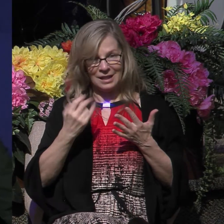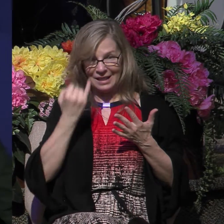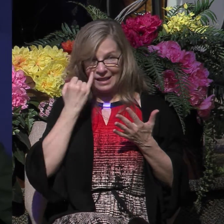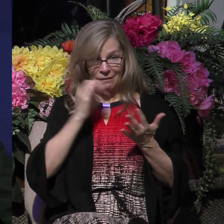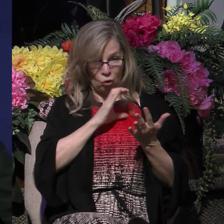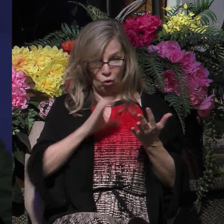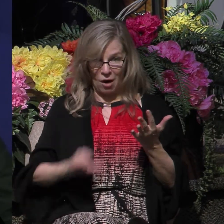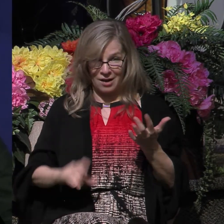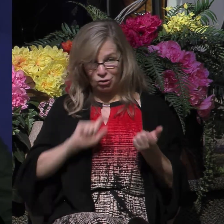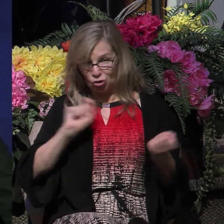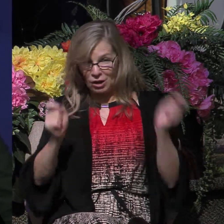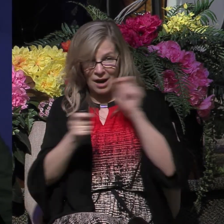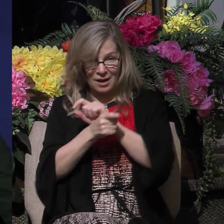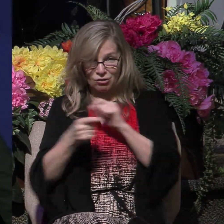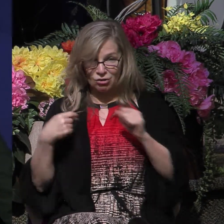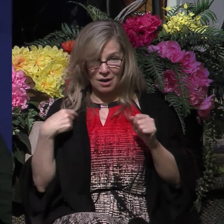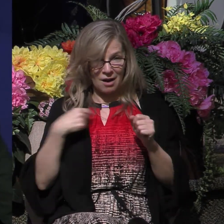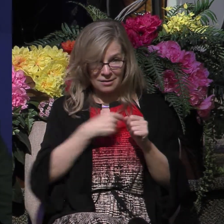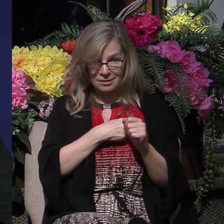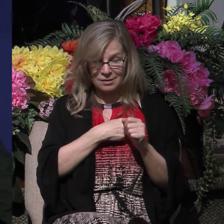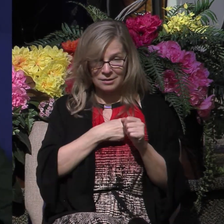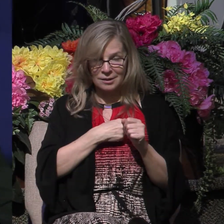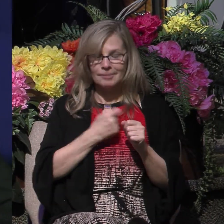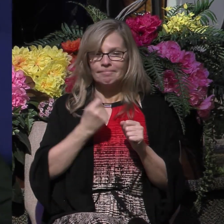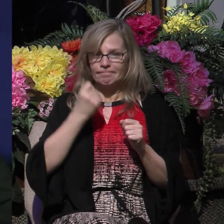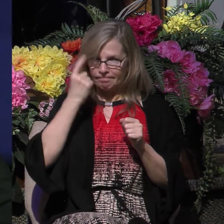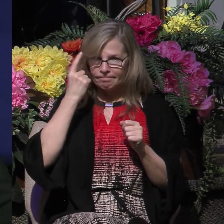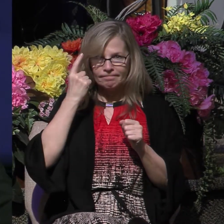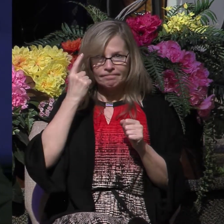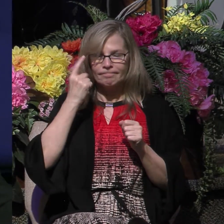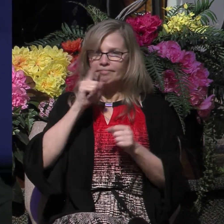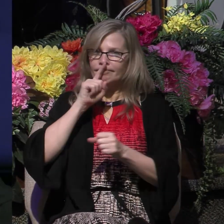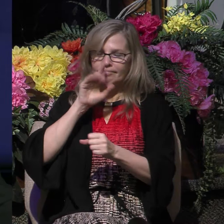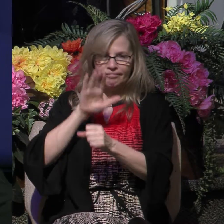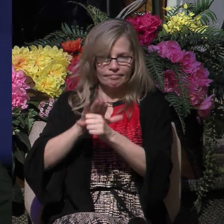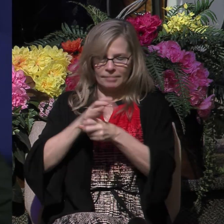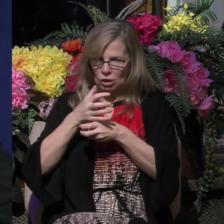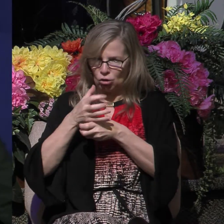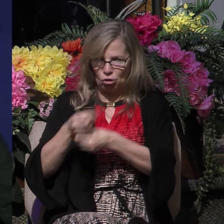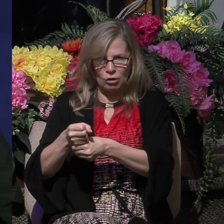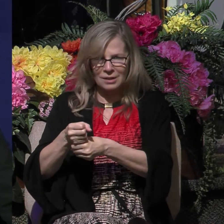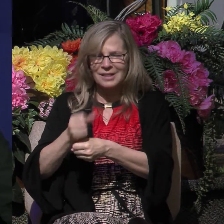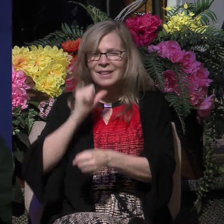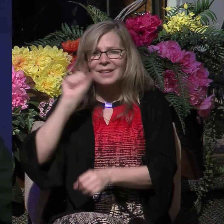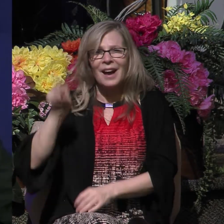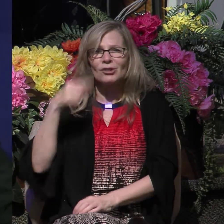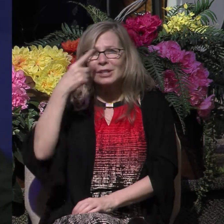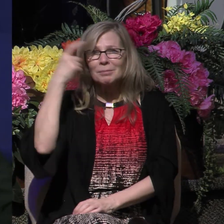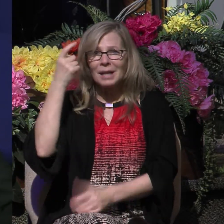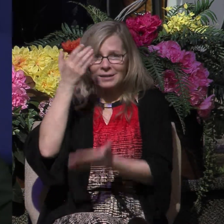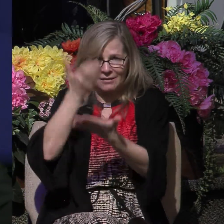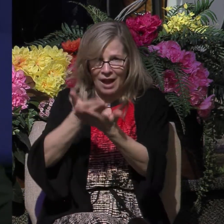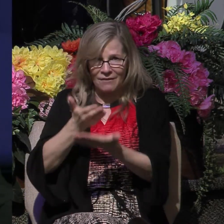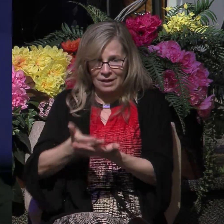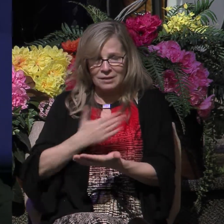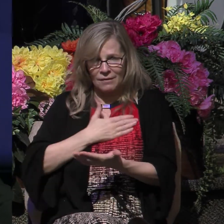has changed us. We realize, Lord, that assurance is not simply because of evidence in our lives, that's part of it,